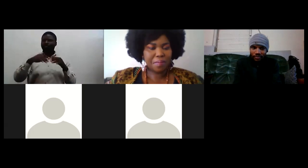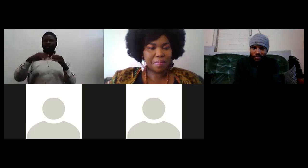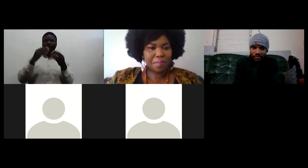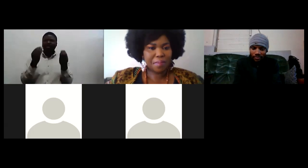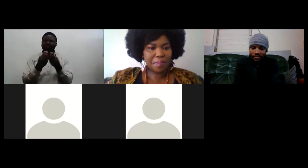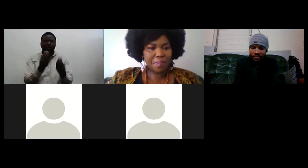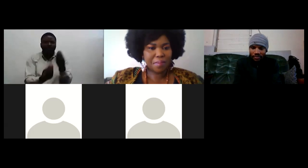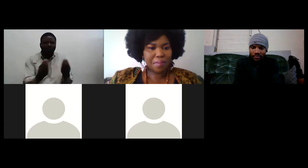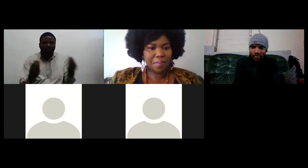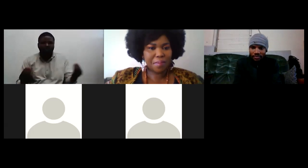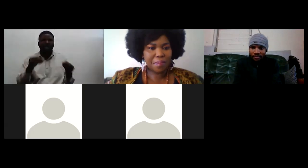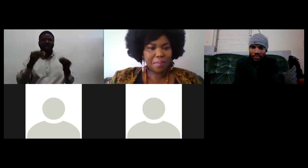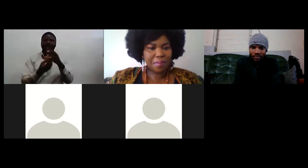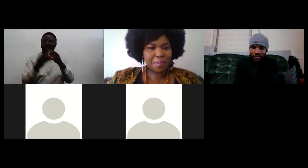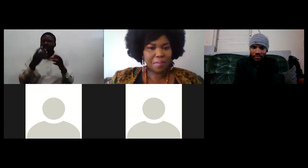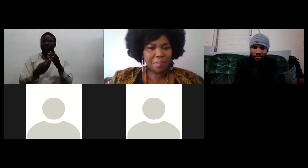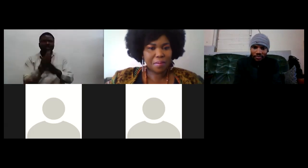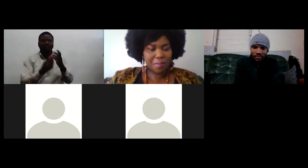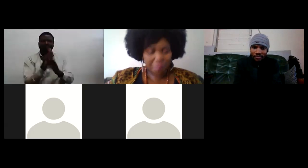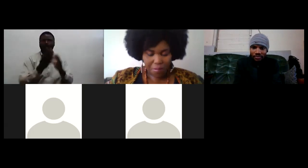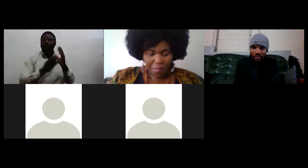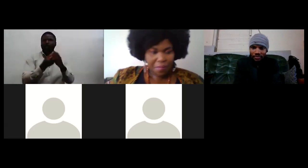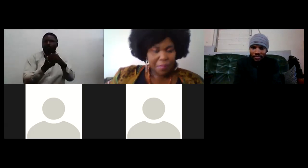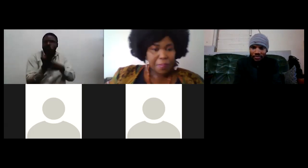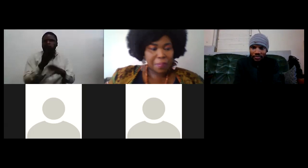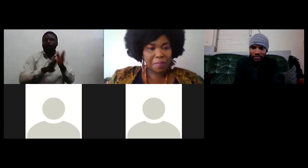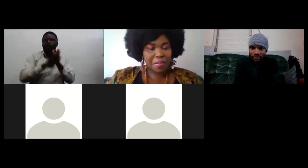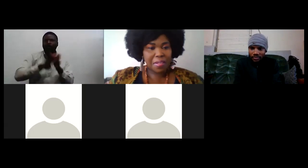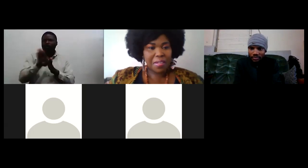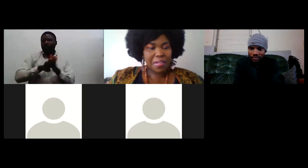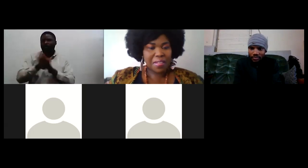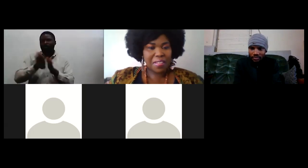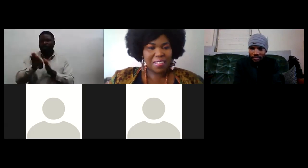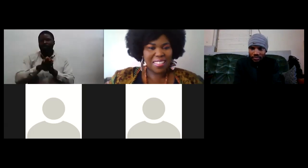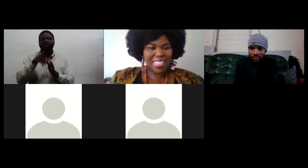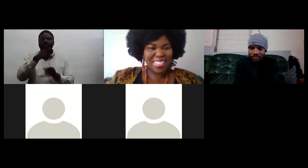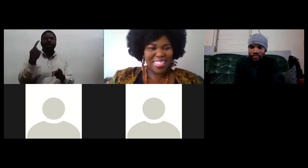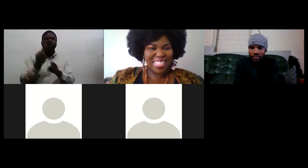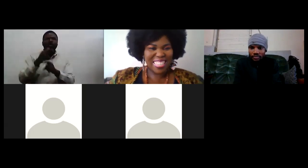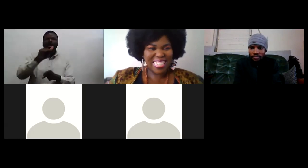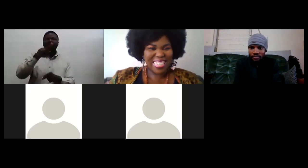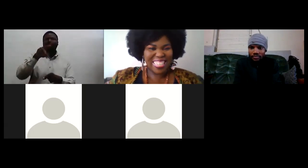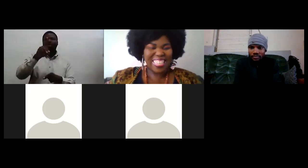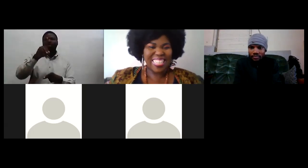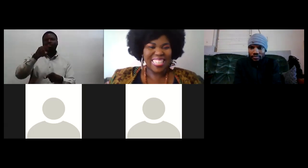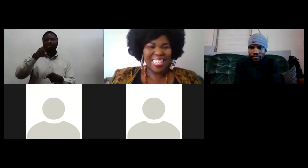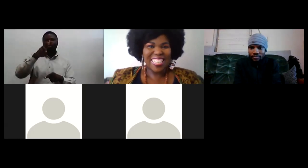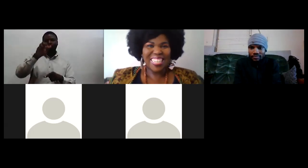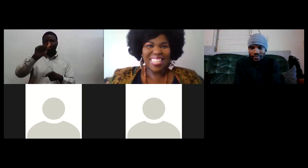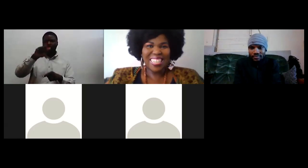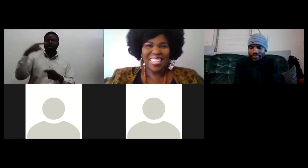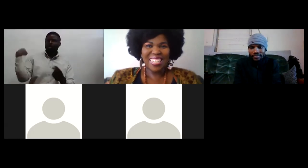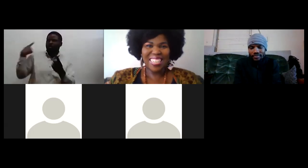bumped into i've been following with the sand and today i bumped into this particular topic because i was asking myself